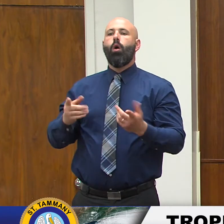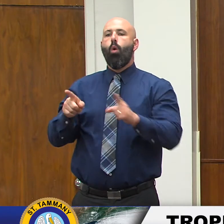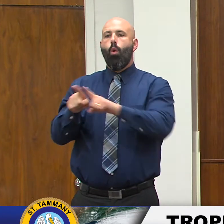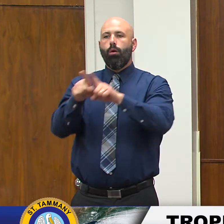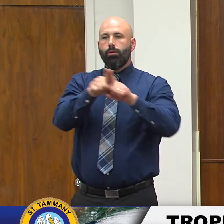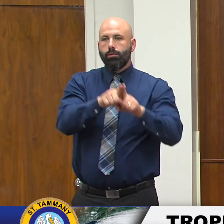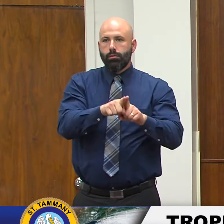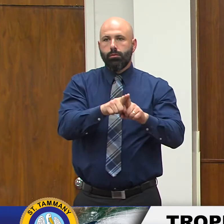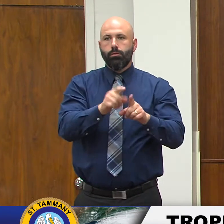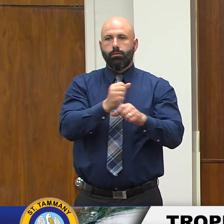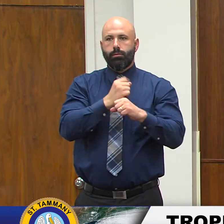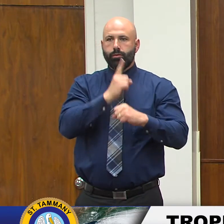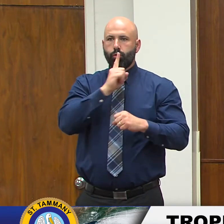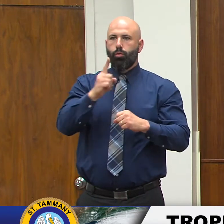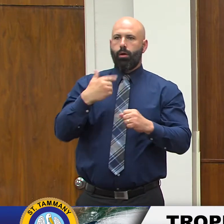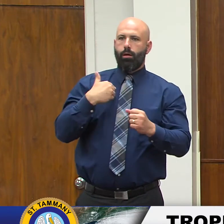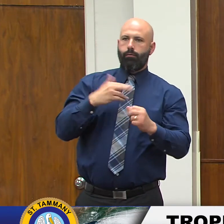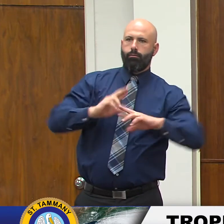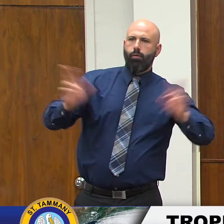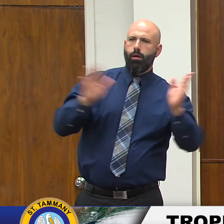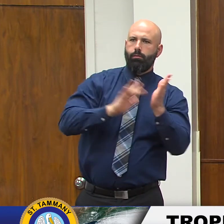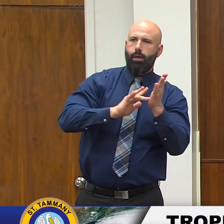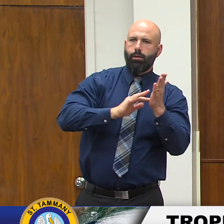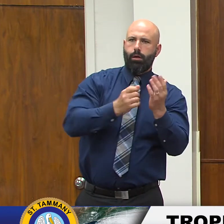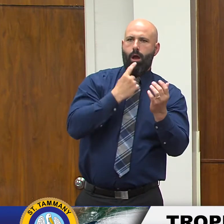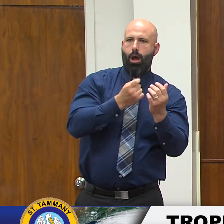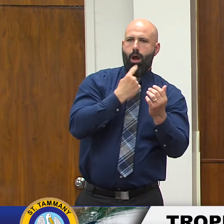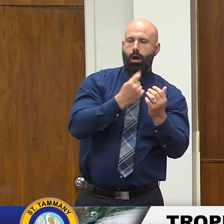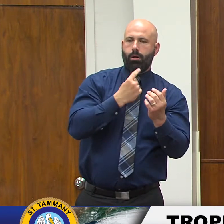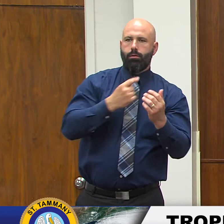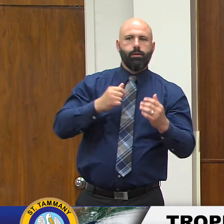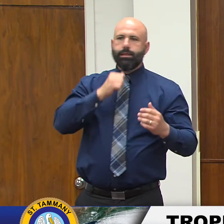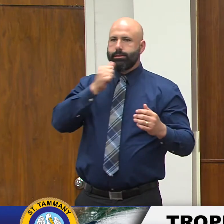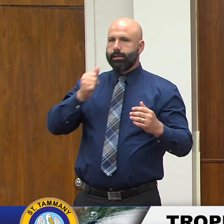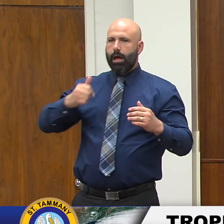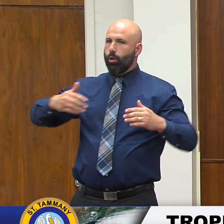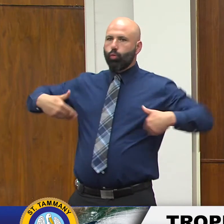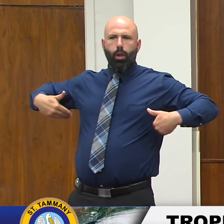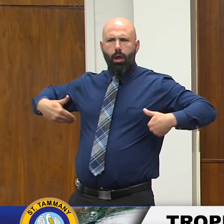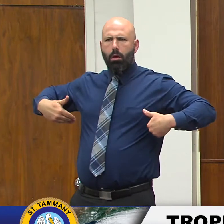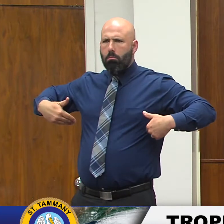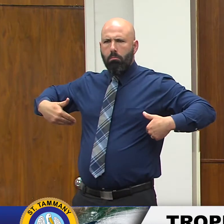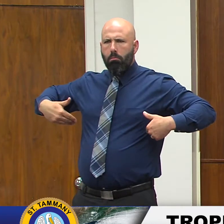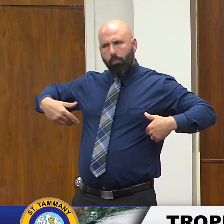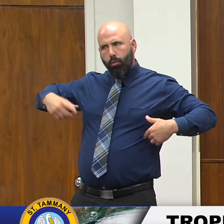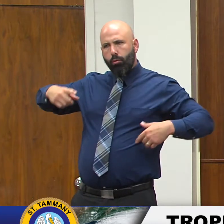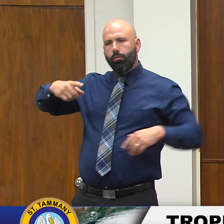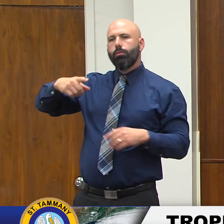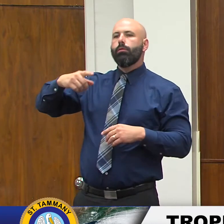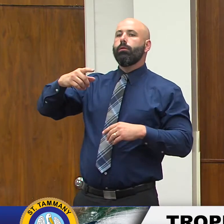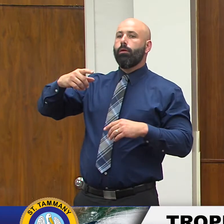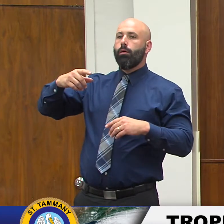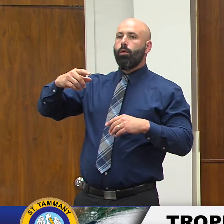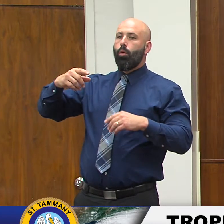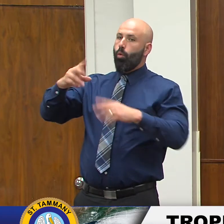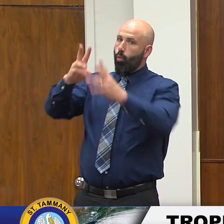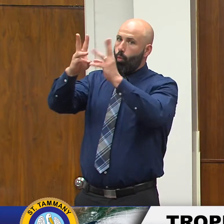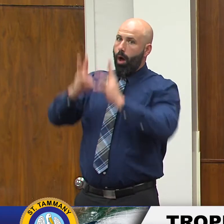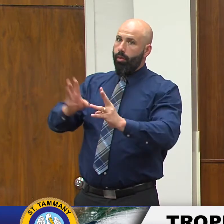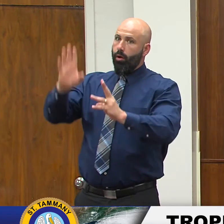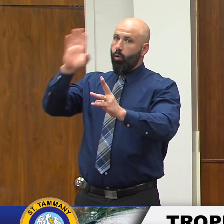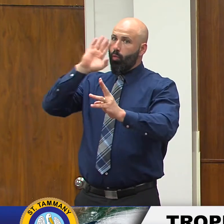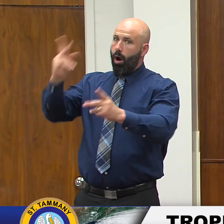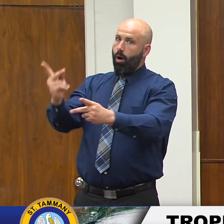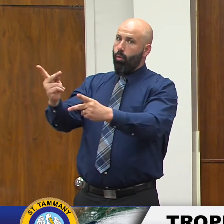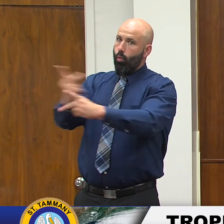also make sure that you have your medications again it's not too late it's saturday afternoon uh the weather's going to get in inclement more tomorrow